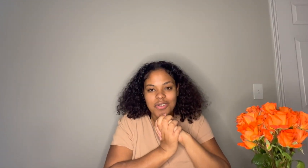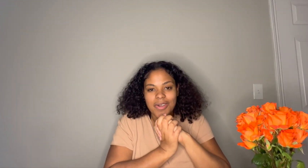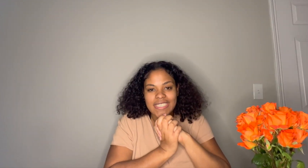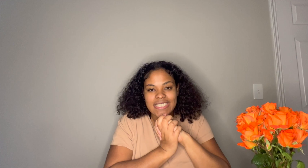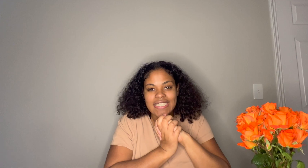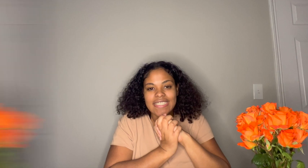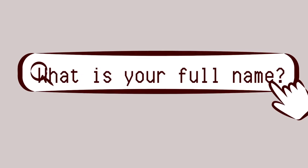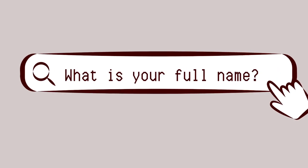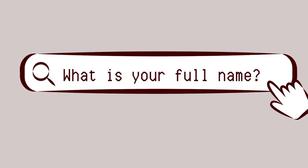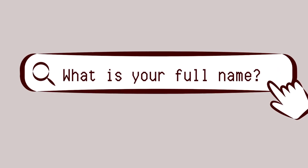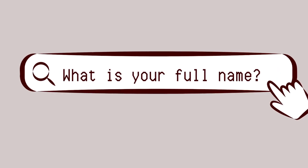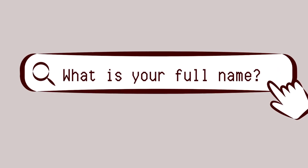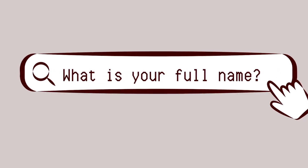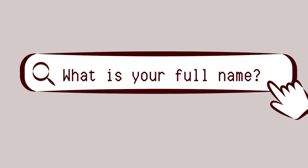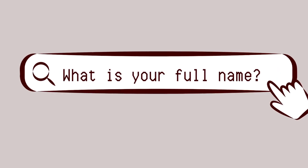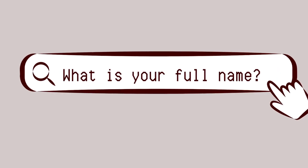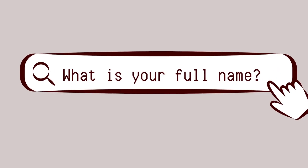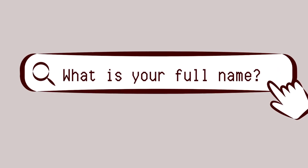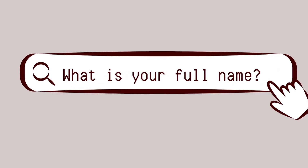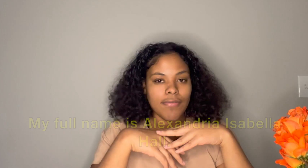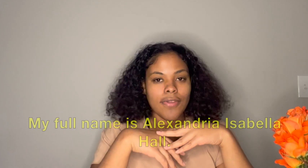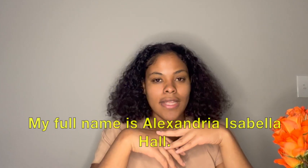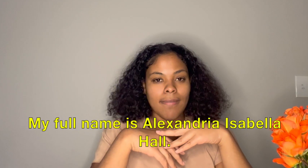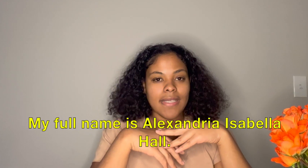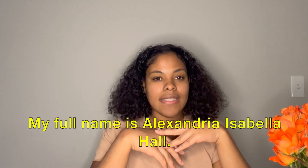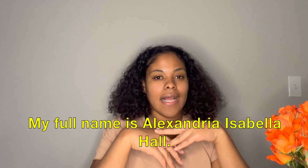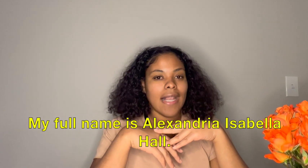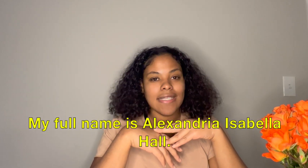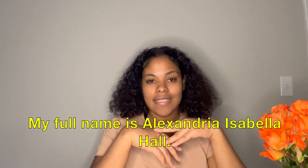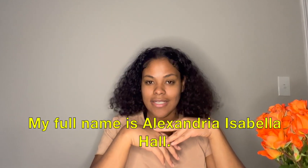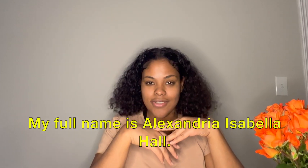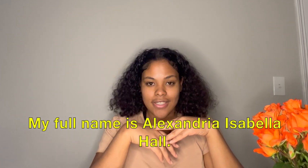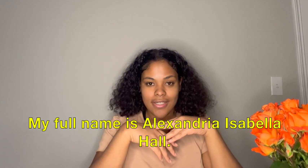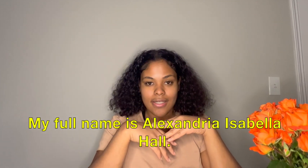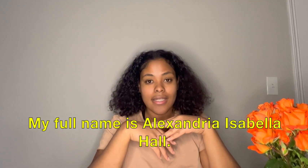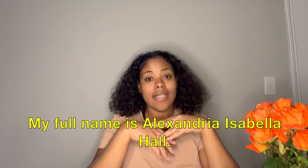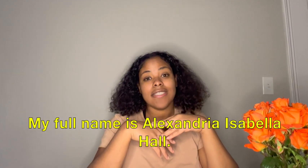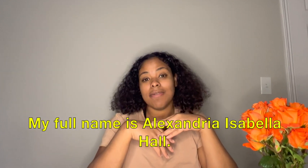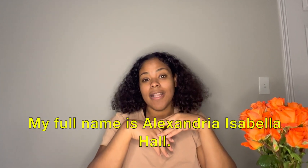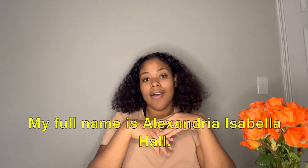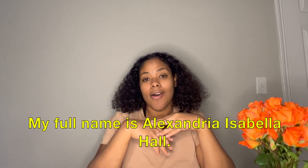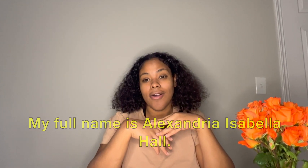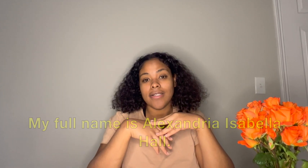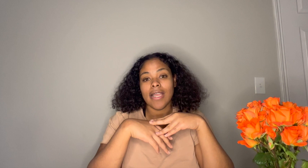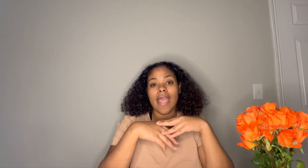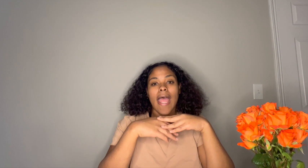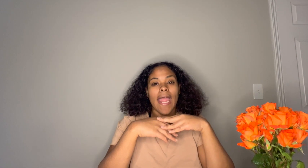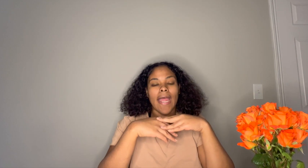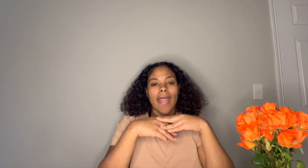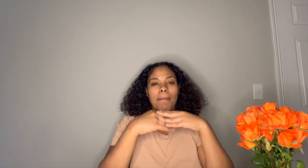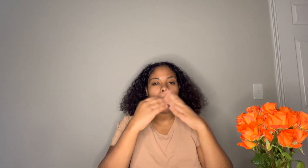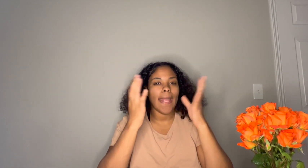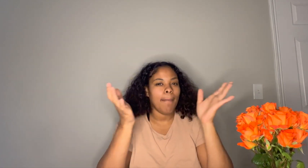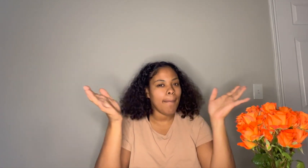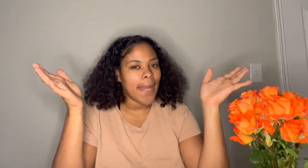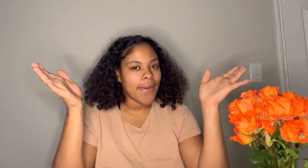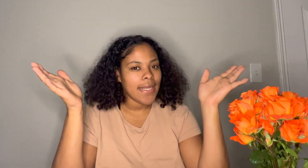questions what is your full name? My full name is Alexandria Isabella Hall and my marriage